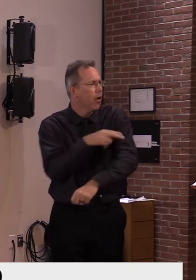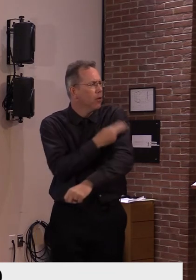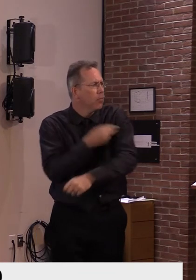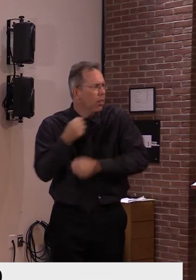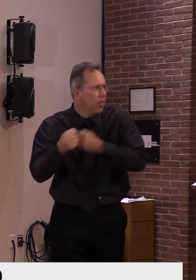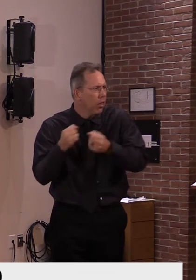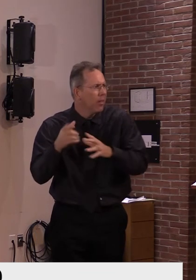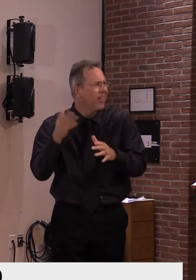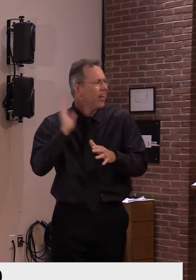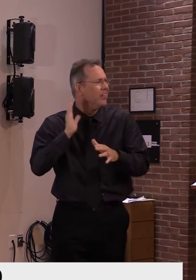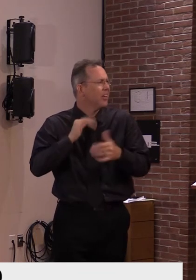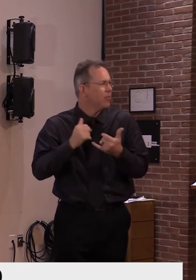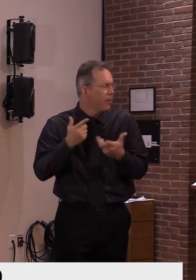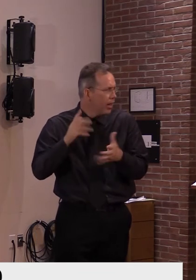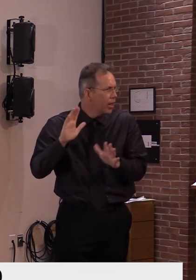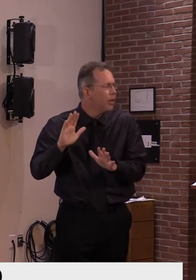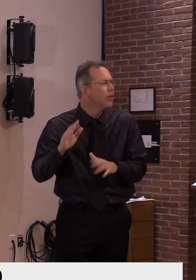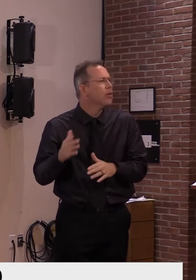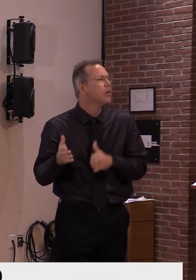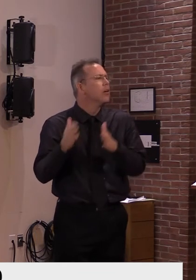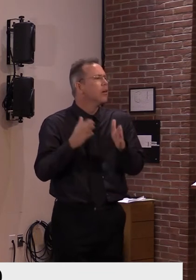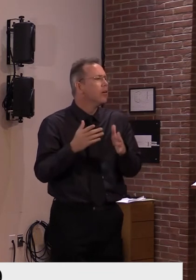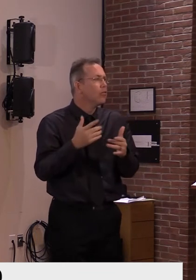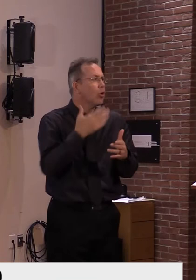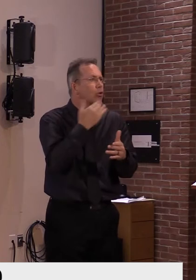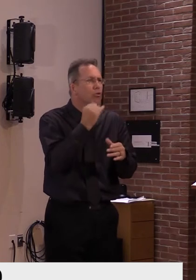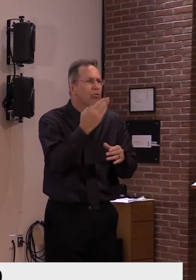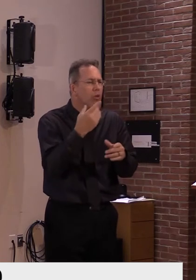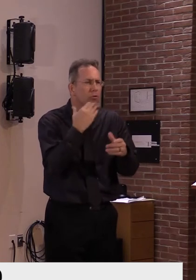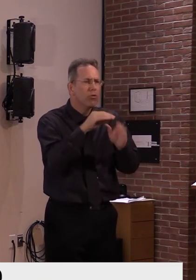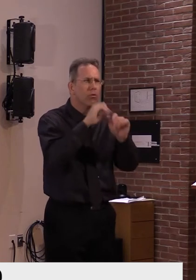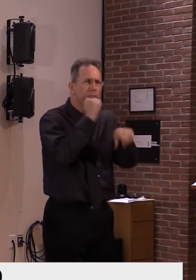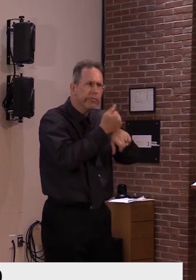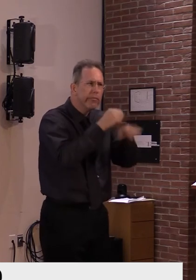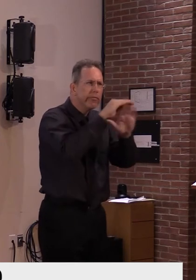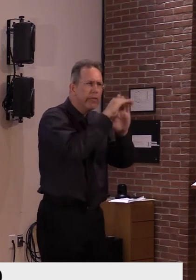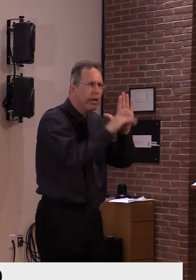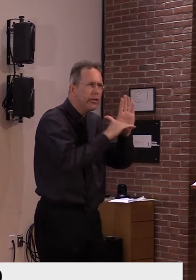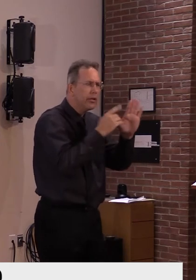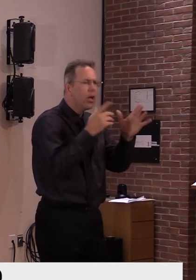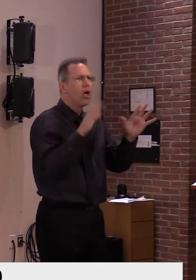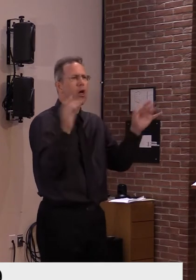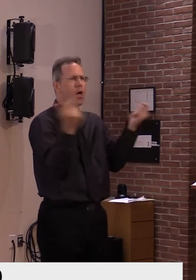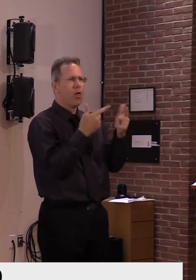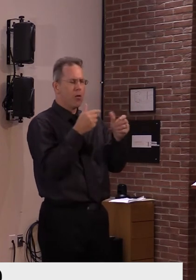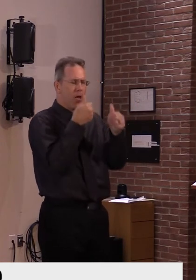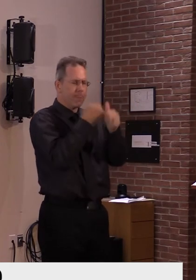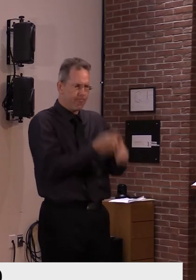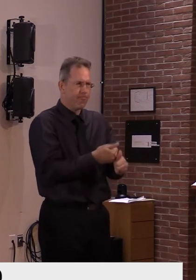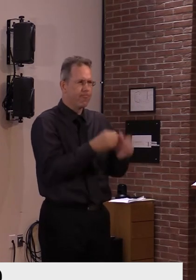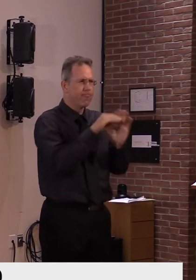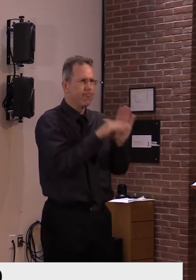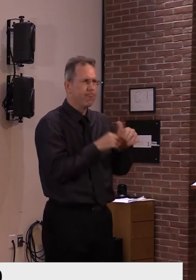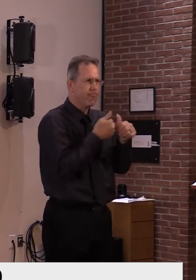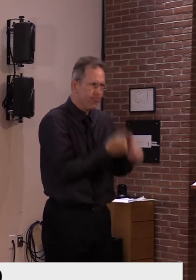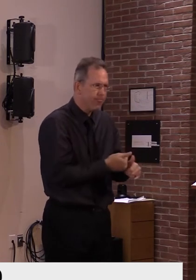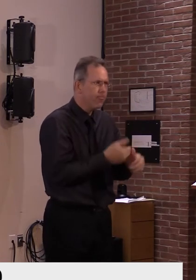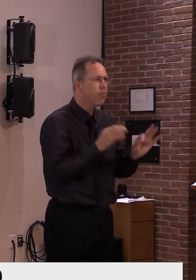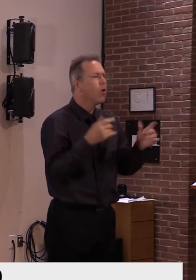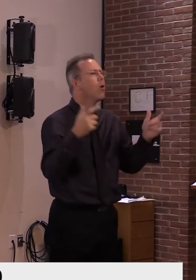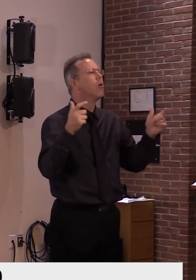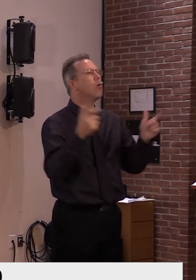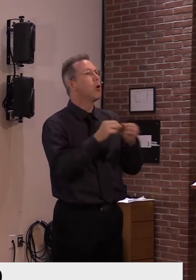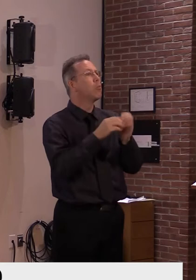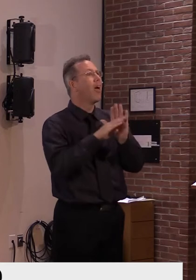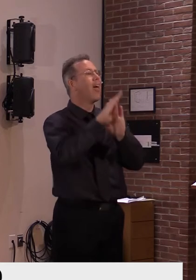policy, um, policies being implemented in Vermonters, following those and following health guidance, we quickly saw cases that on a